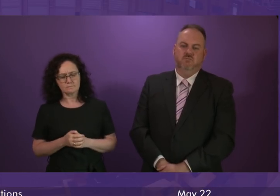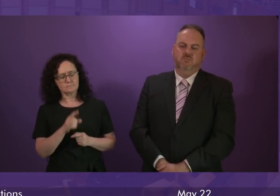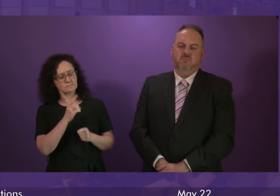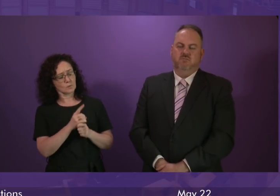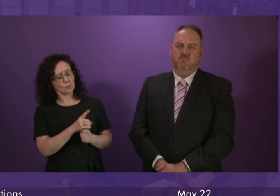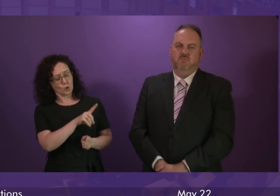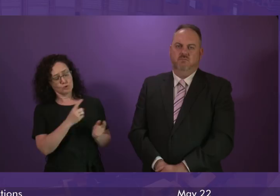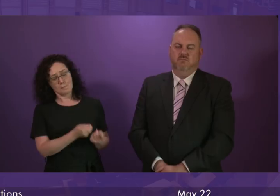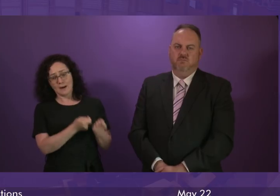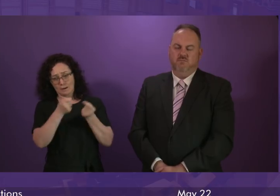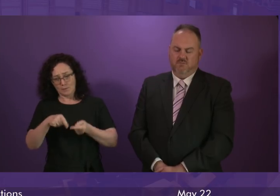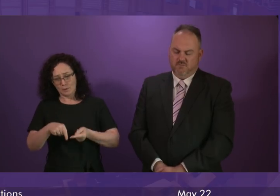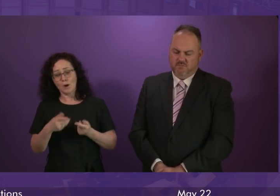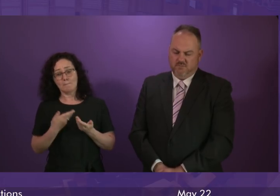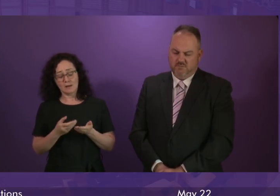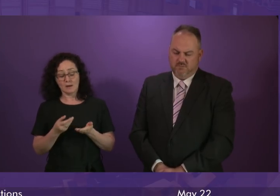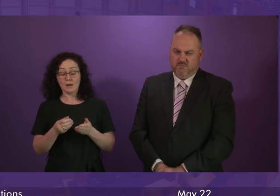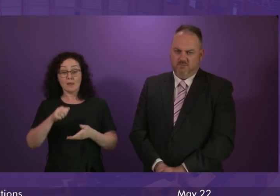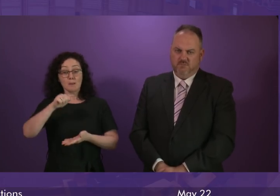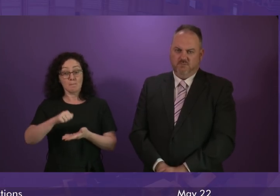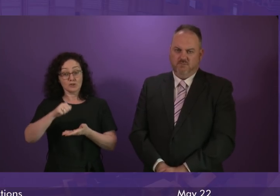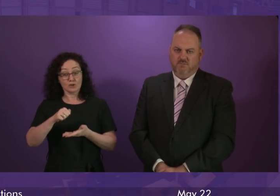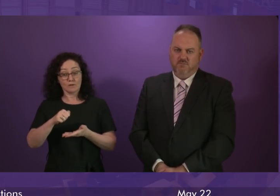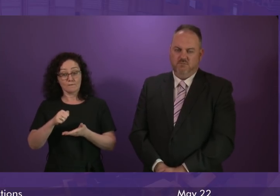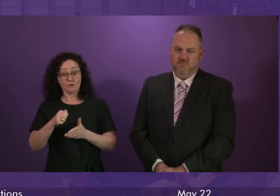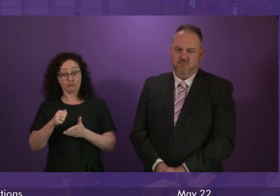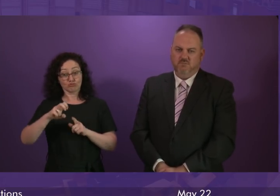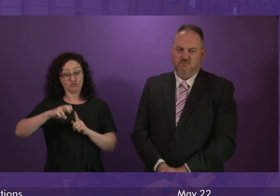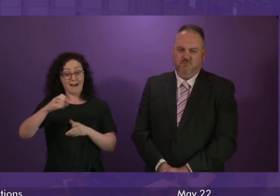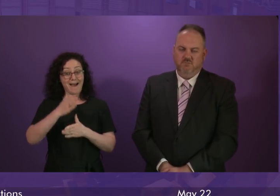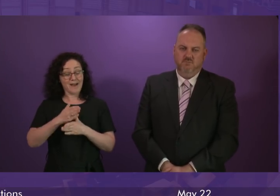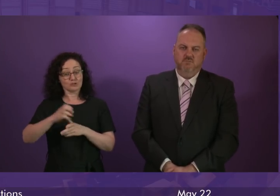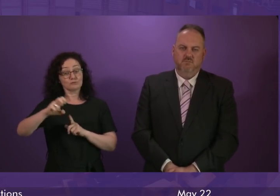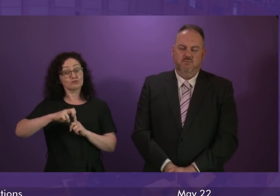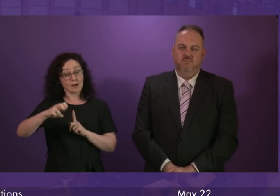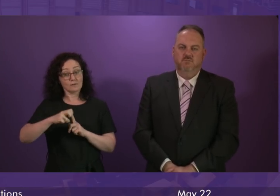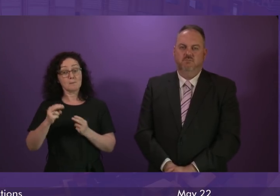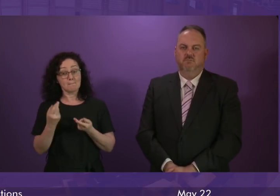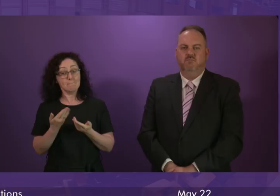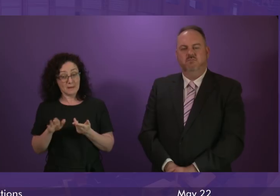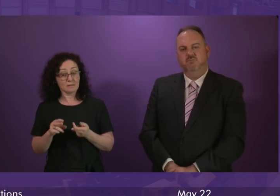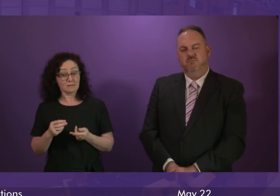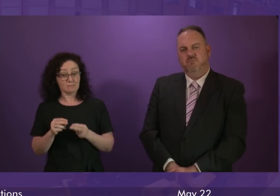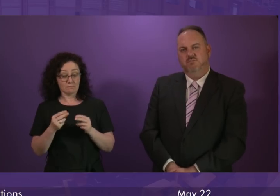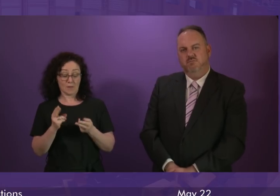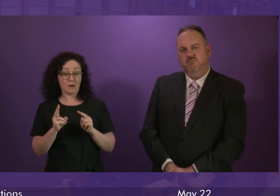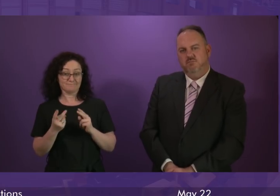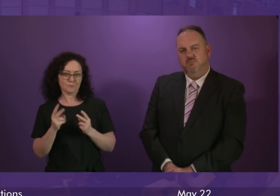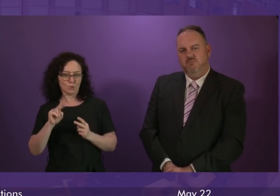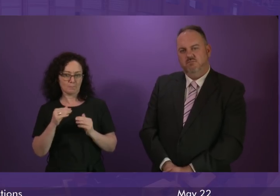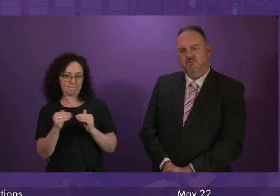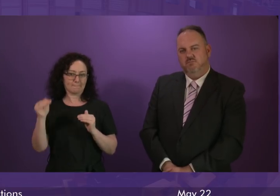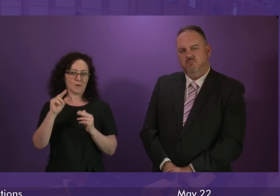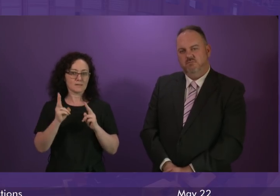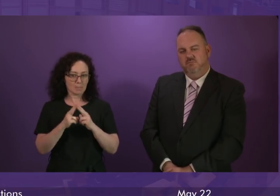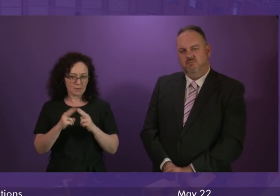doubled the budget for active travel and that is something we are committed to continuing. We did set out the vision and the cycling action plan